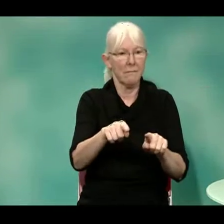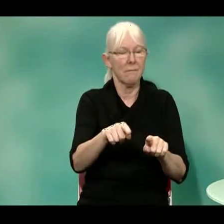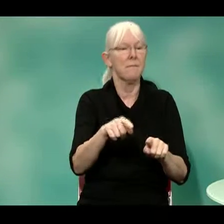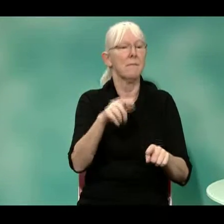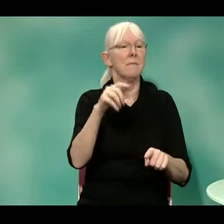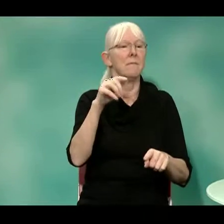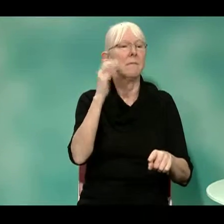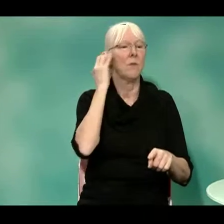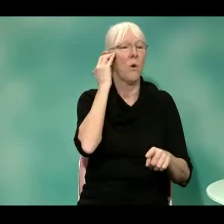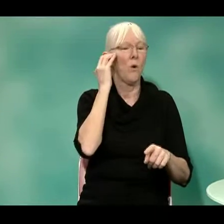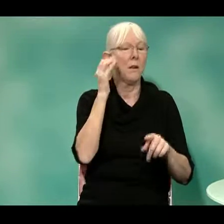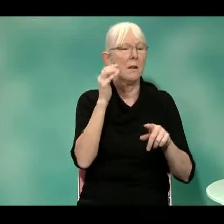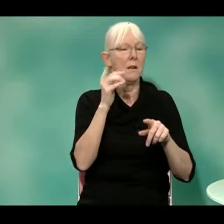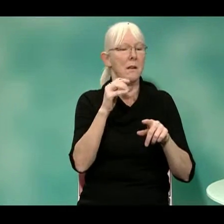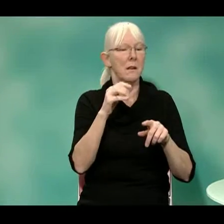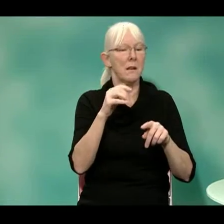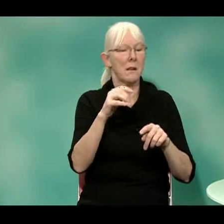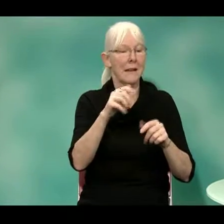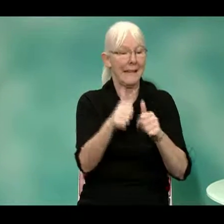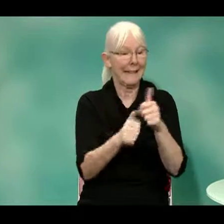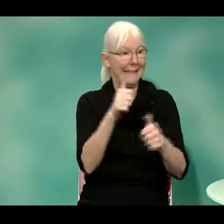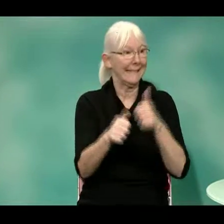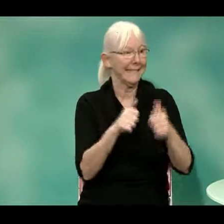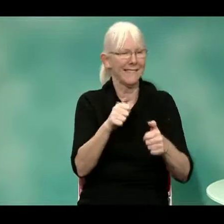up. It just disconnected. But what had happened,